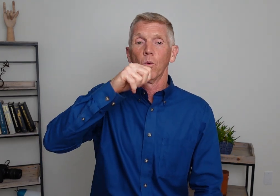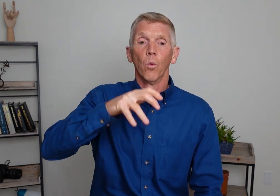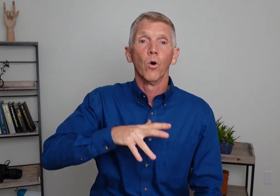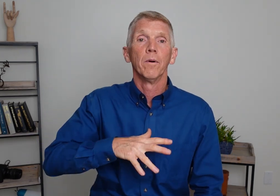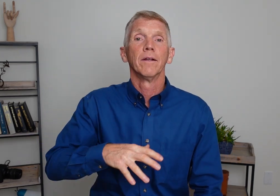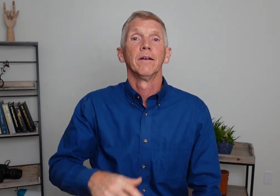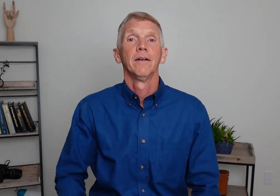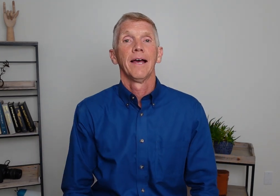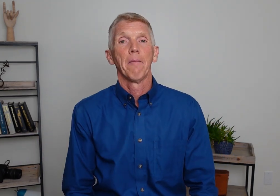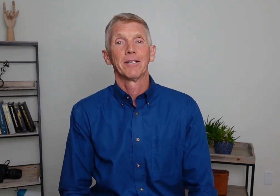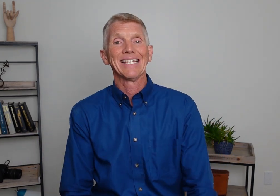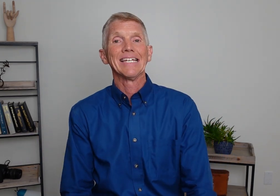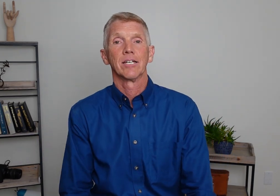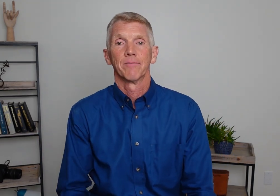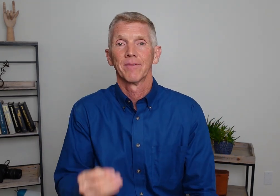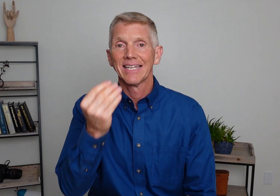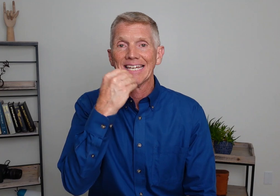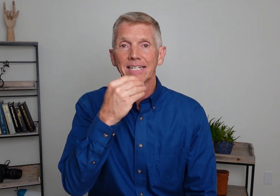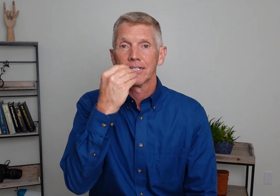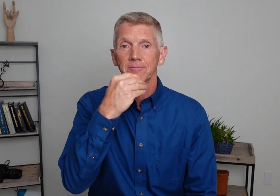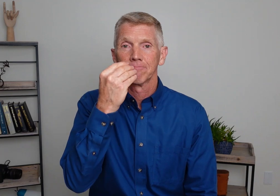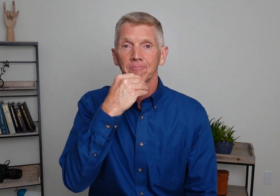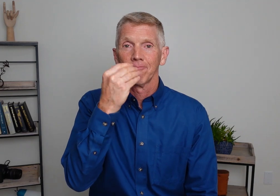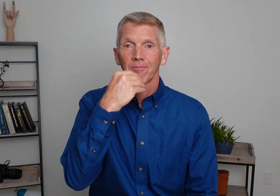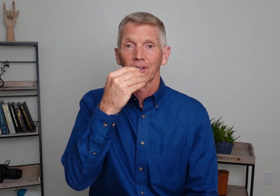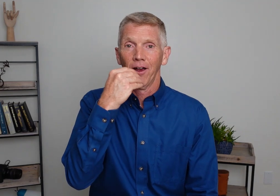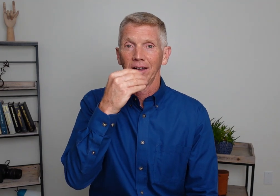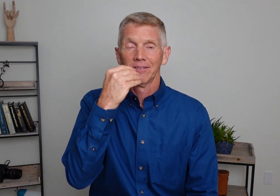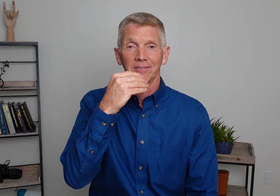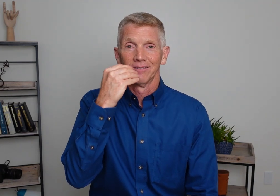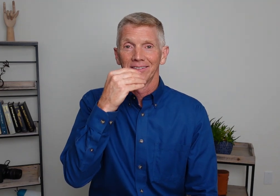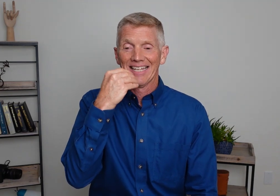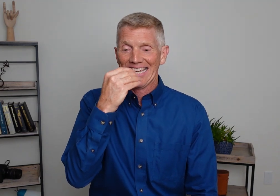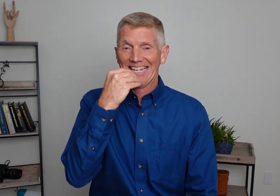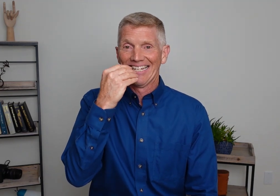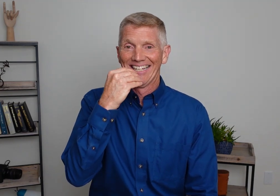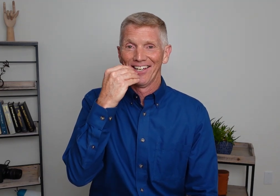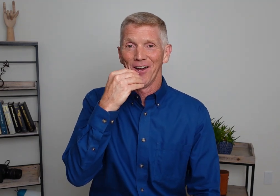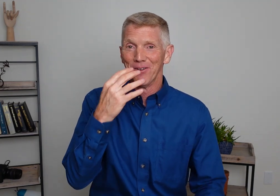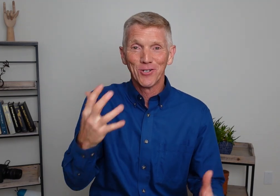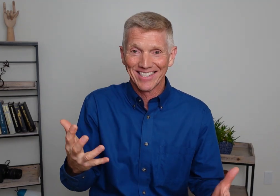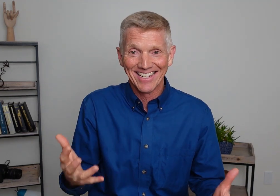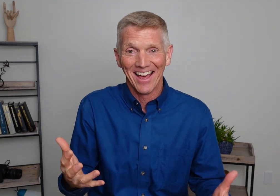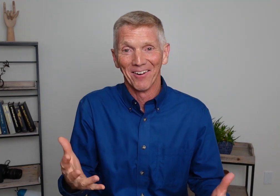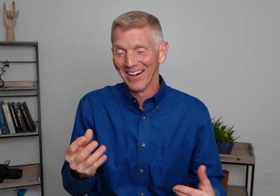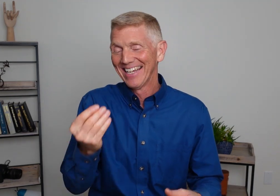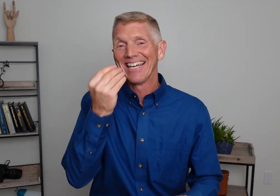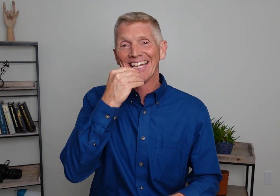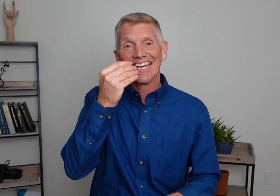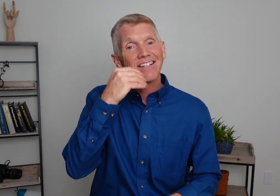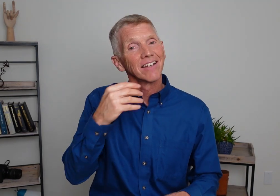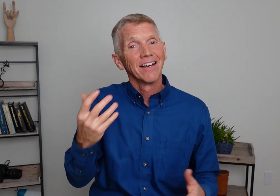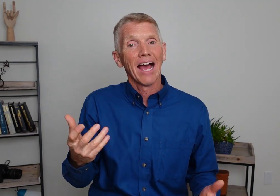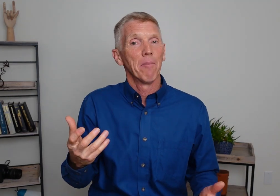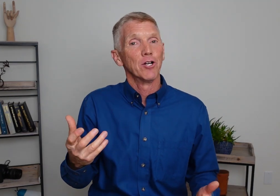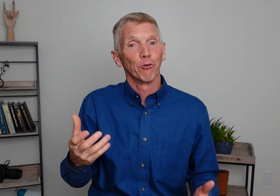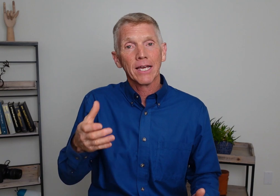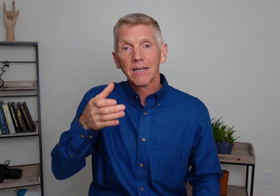Woman. How about eat? Eat. Eat. right. Eat. I mean you should see that one. Eat. How about drink?